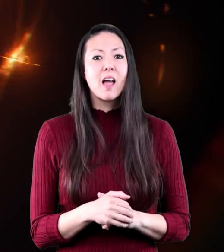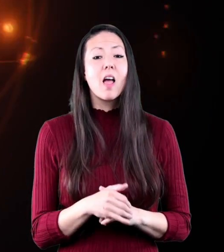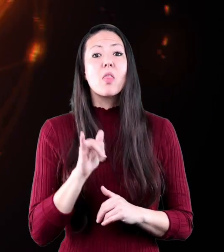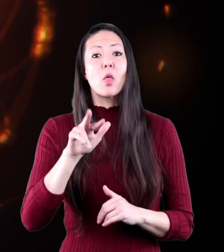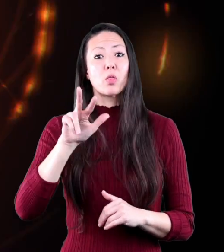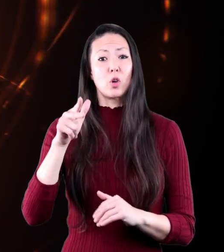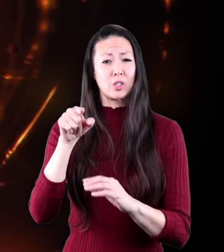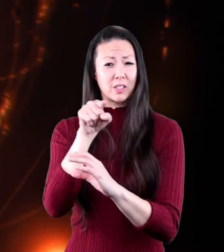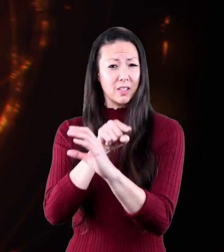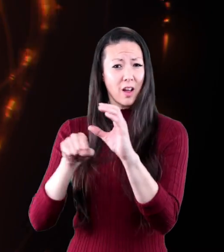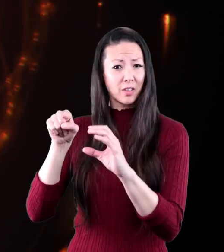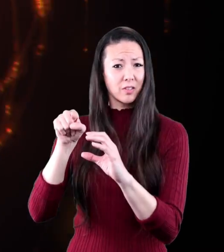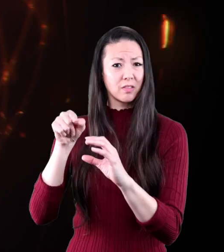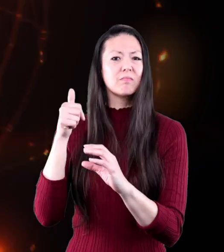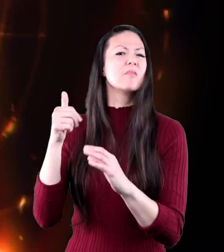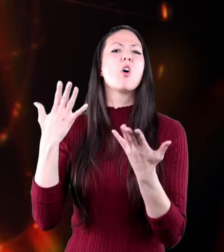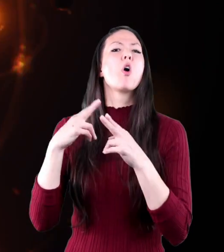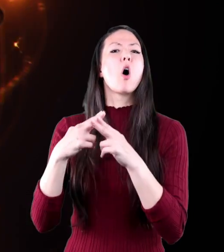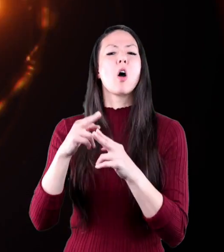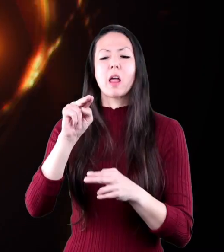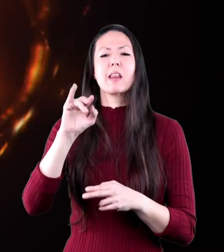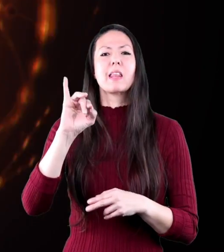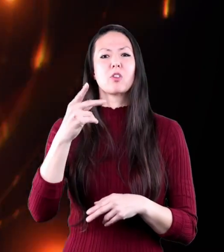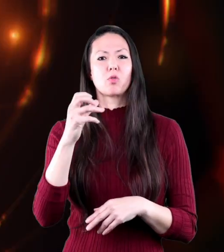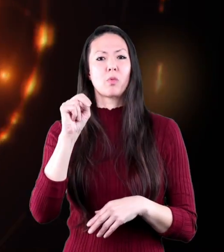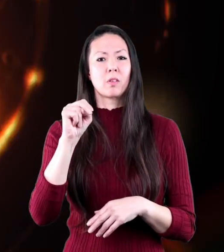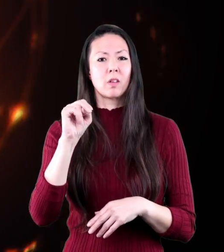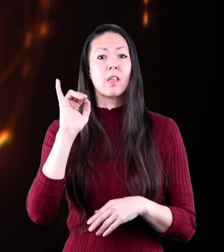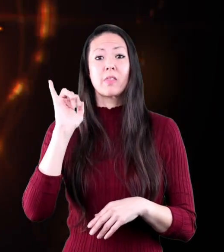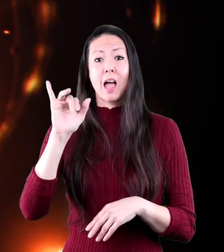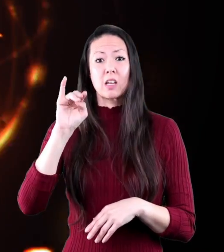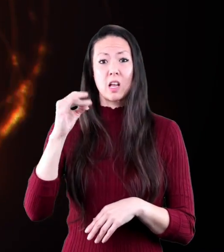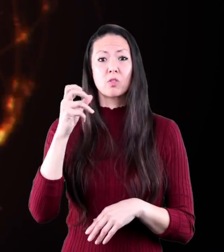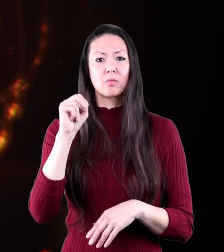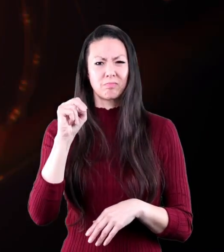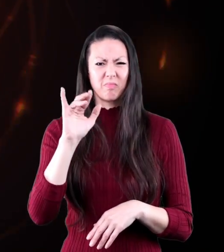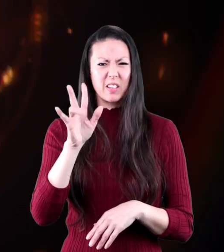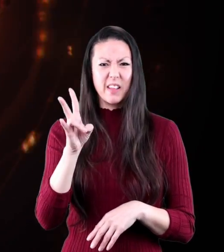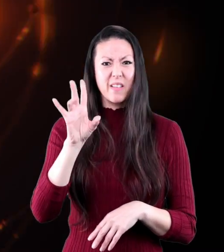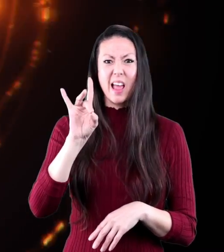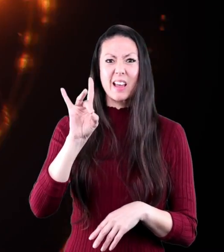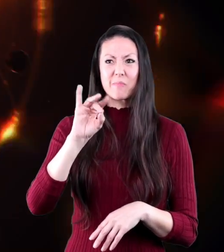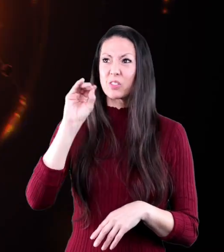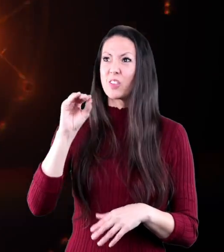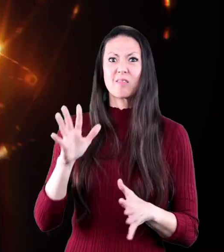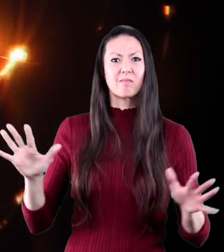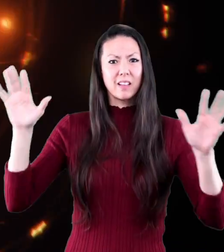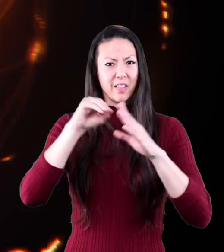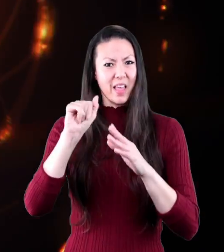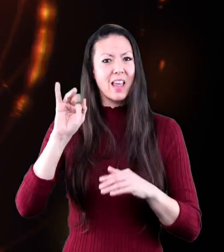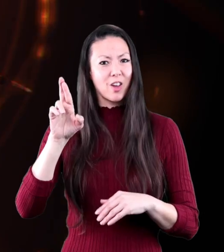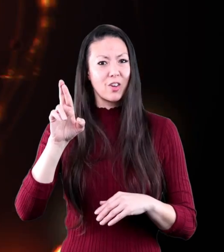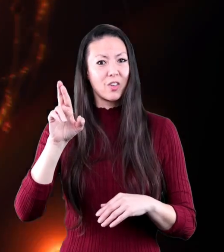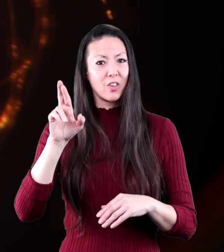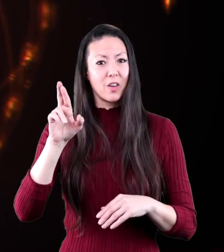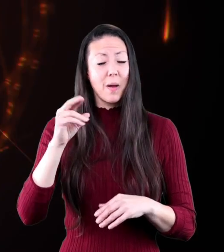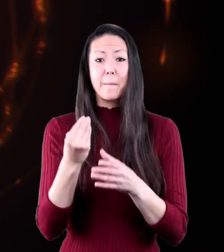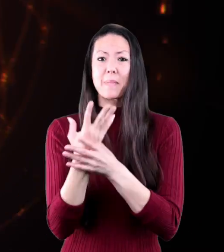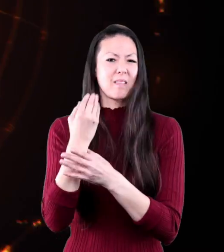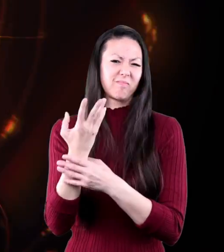cycle is called the nitrogen cycle nitrogen forms about 78 percent of the air plants do not use